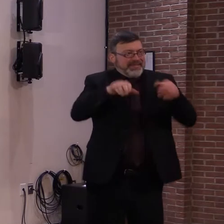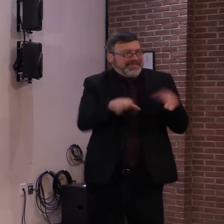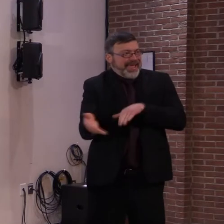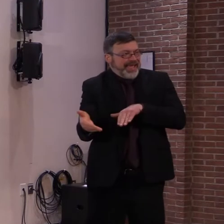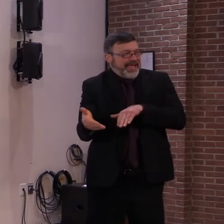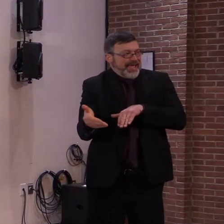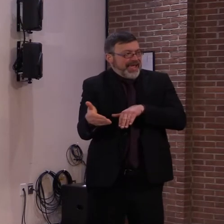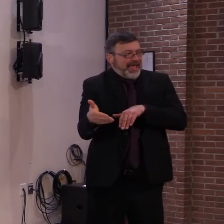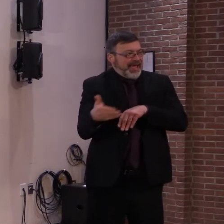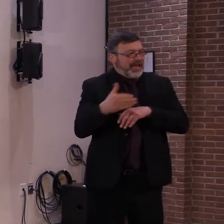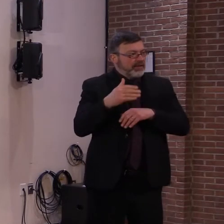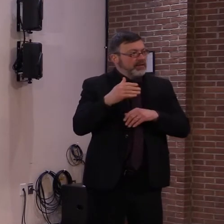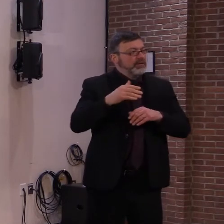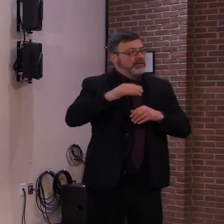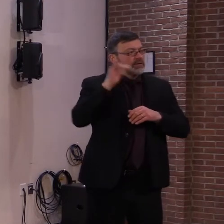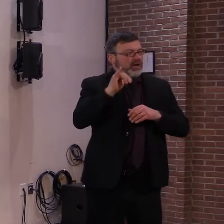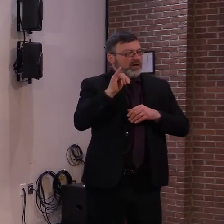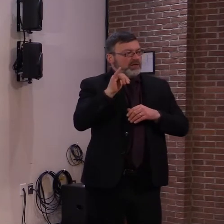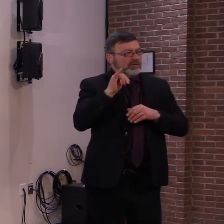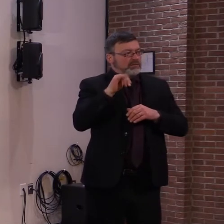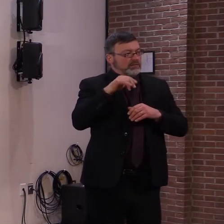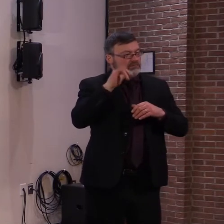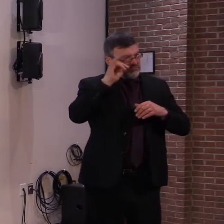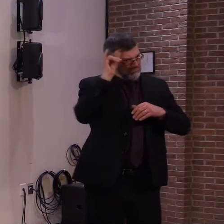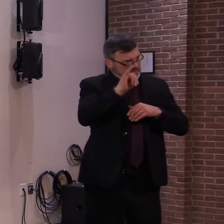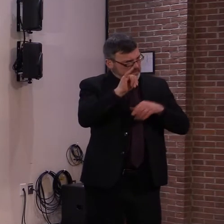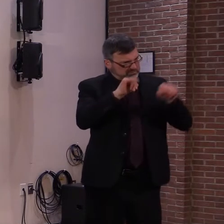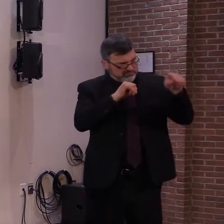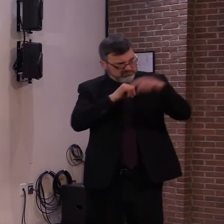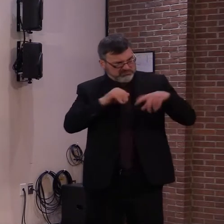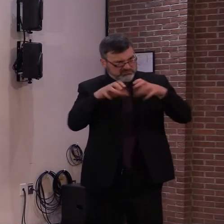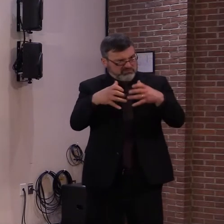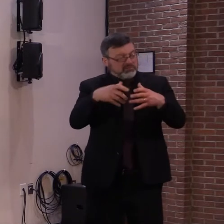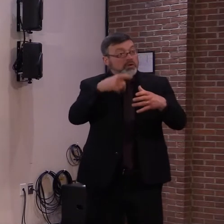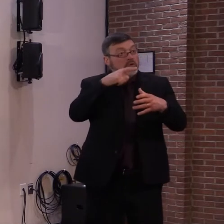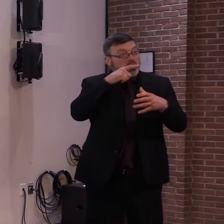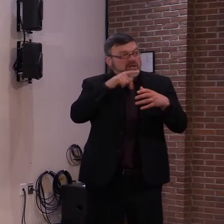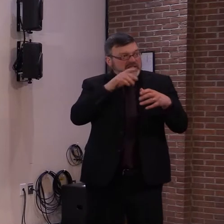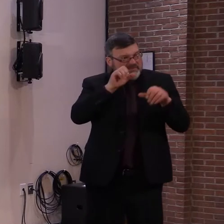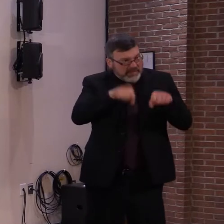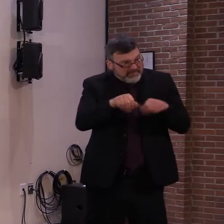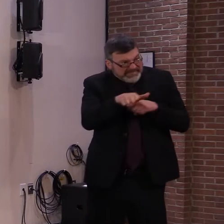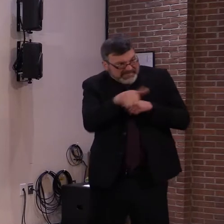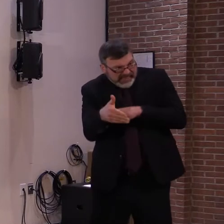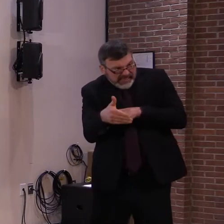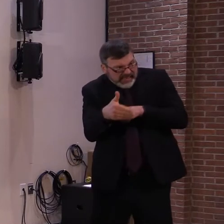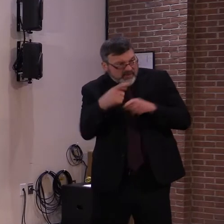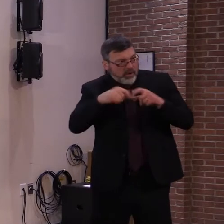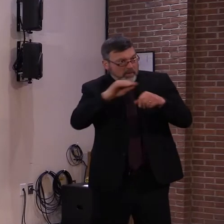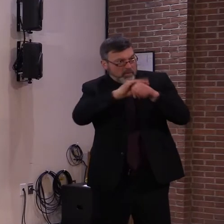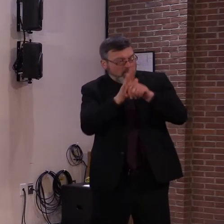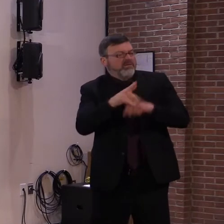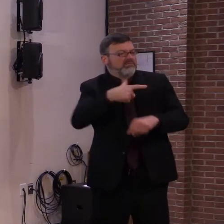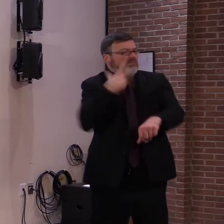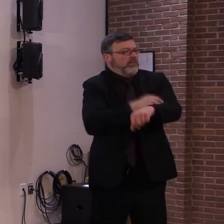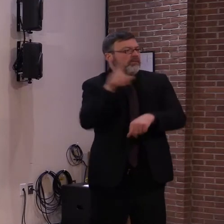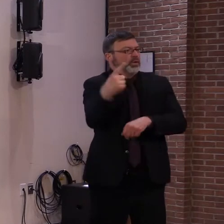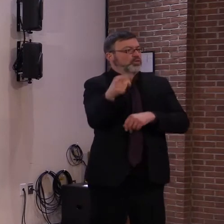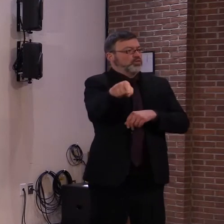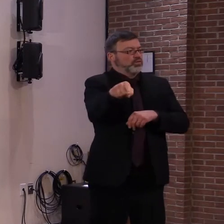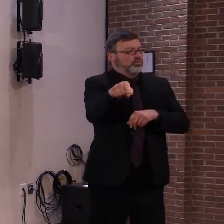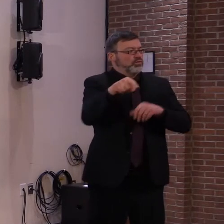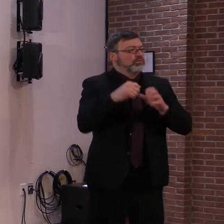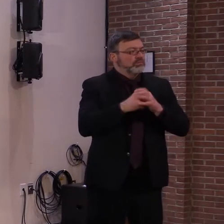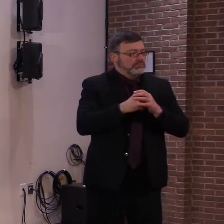project. The governor has been clear that our mission is to do everything that we can to vaccinate Vermonters as